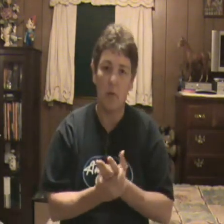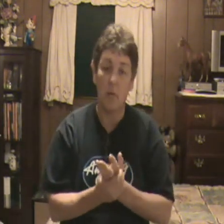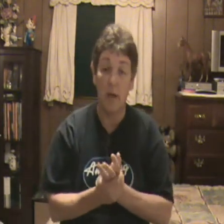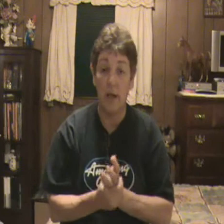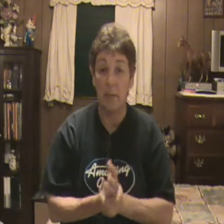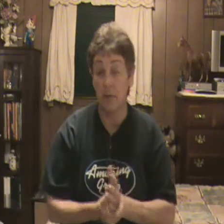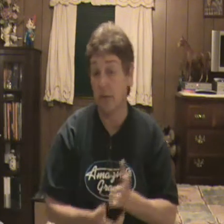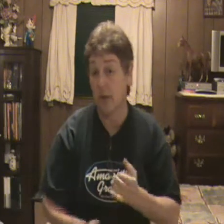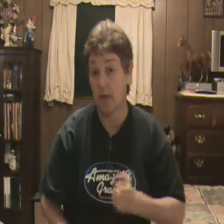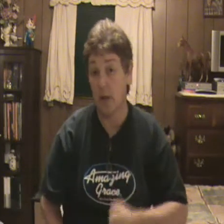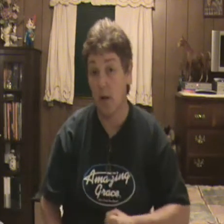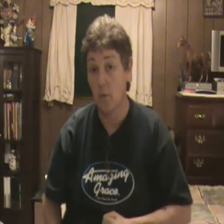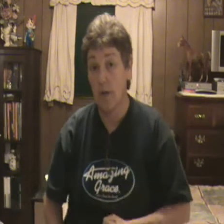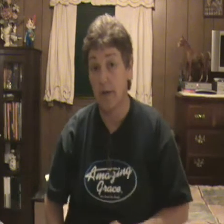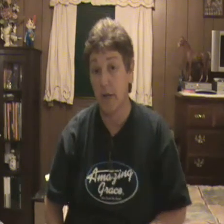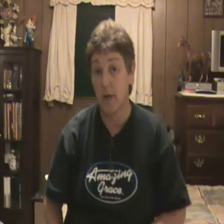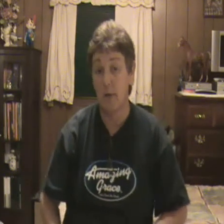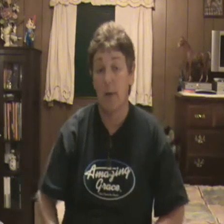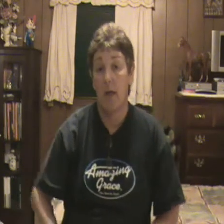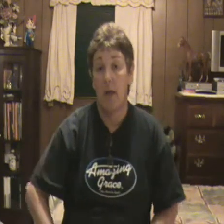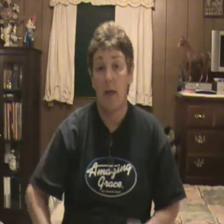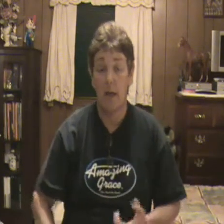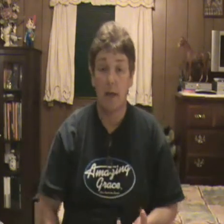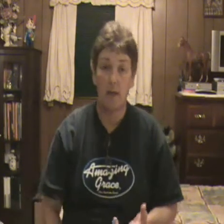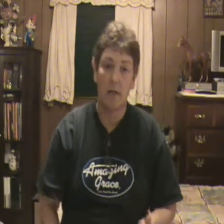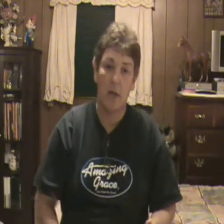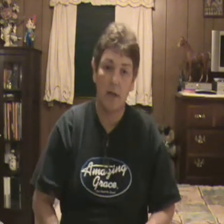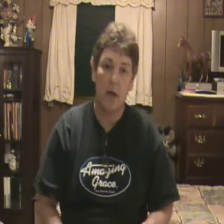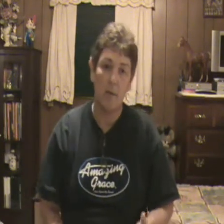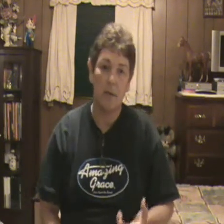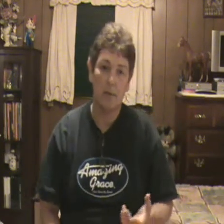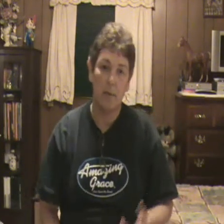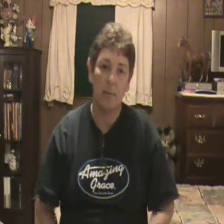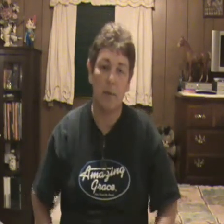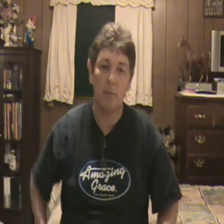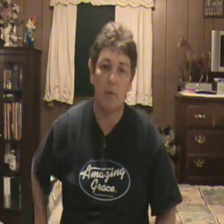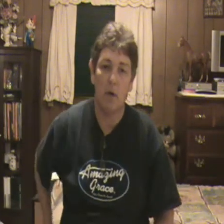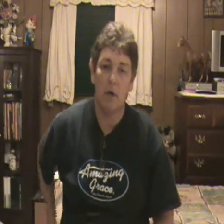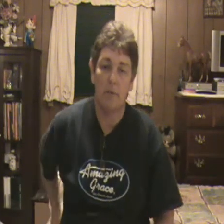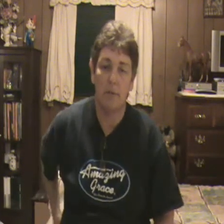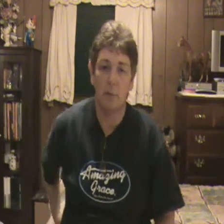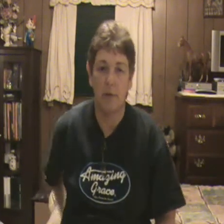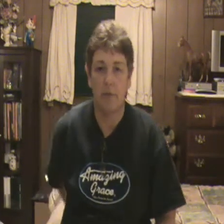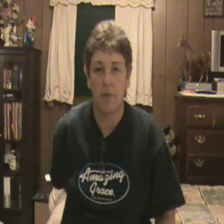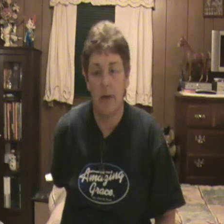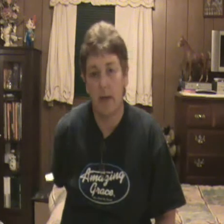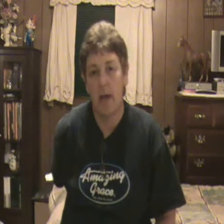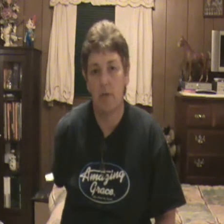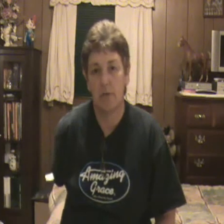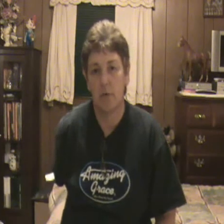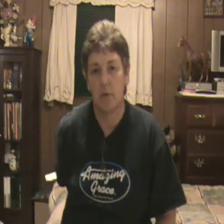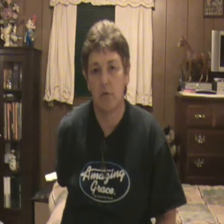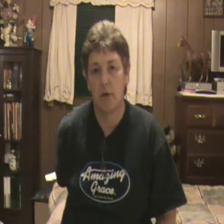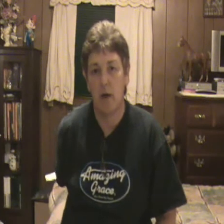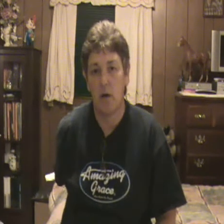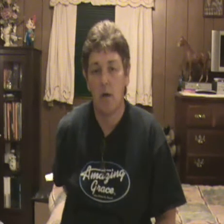long way, but I've got a long way to go, and I get a lot of comments about people, you know, being afraid to have the surgery and all,